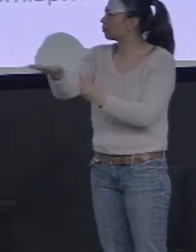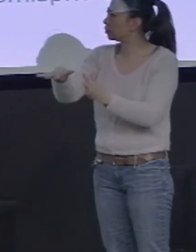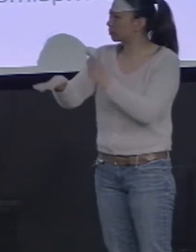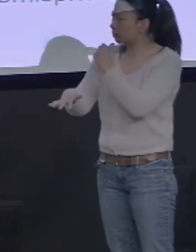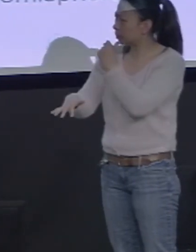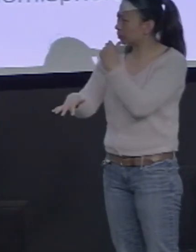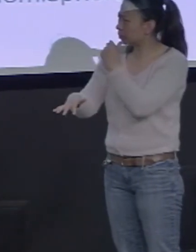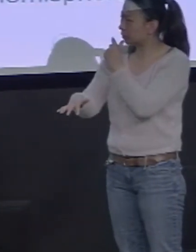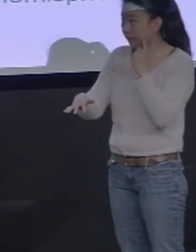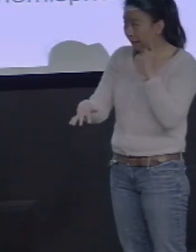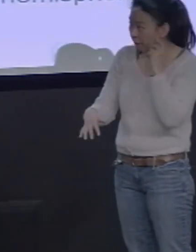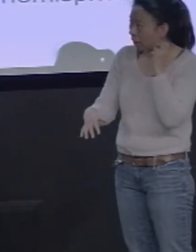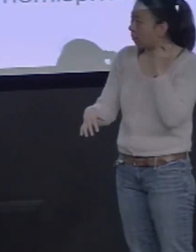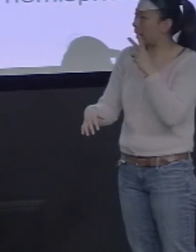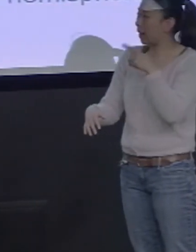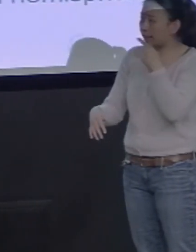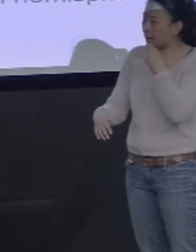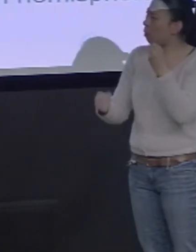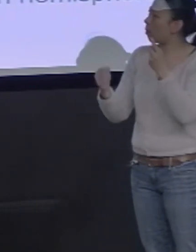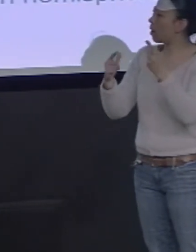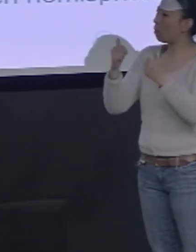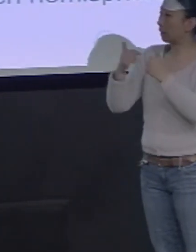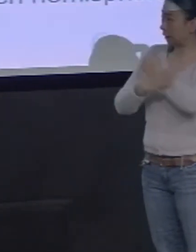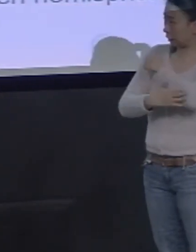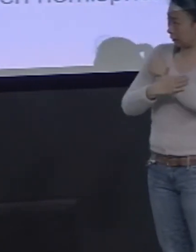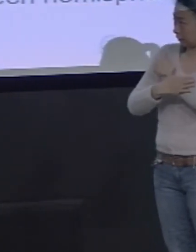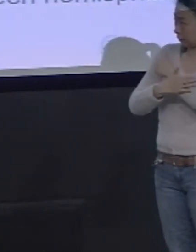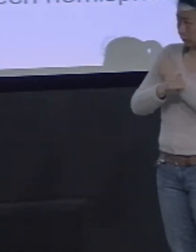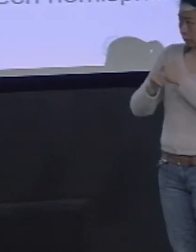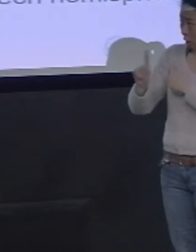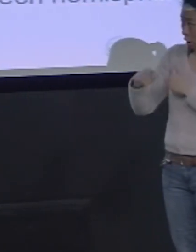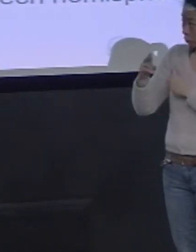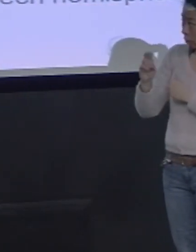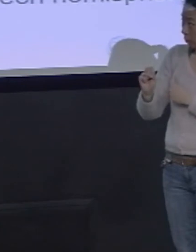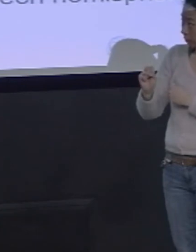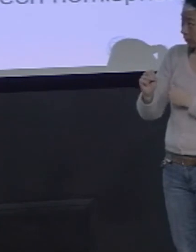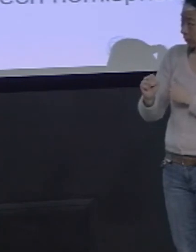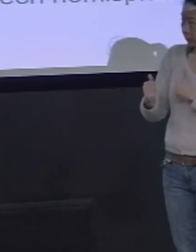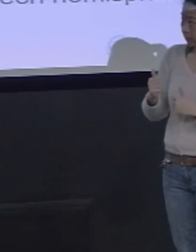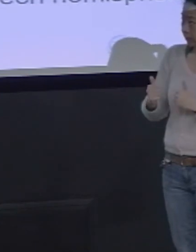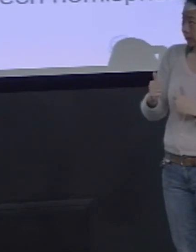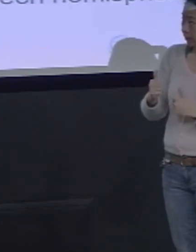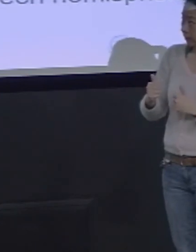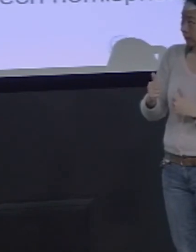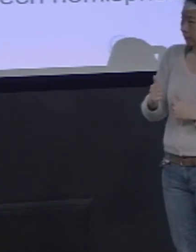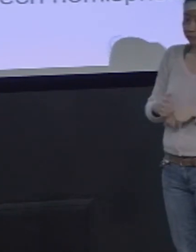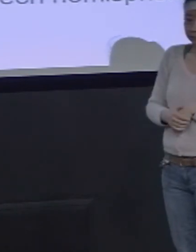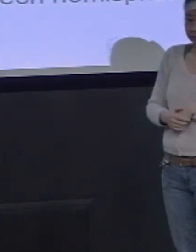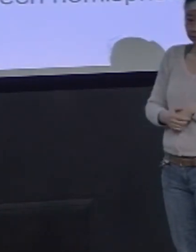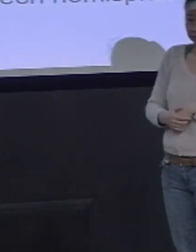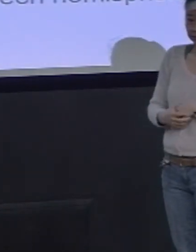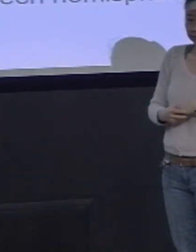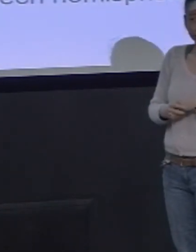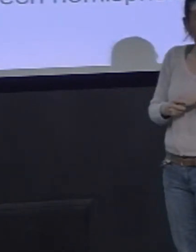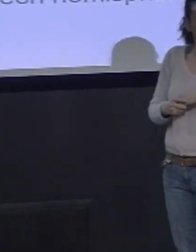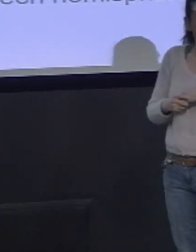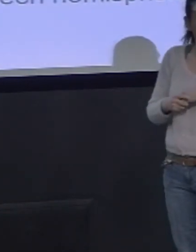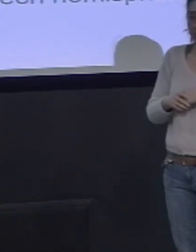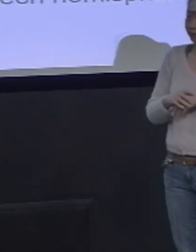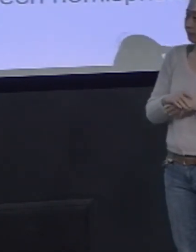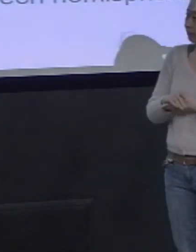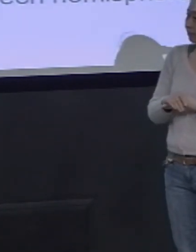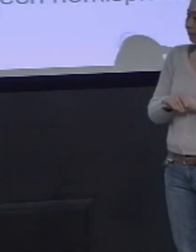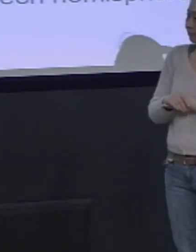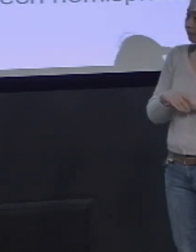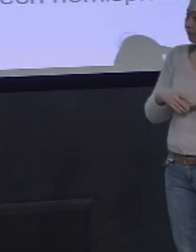about who exactly you have been running these tests on. Are they hearing individuals or deaf individuals? And then